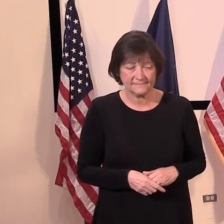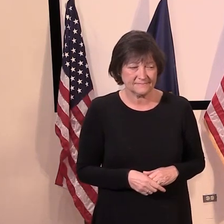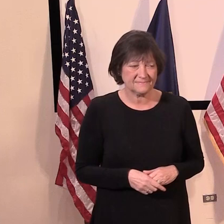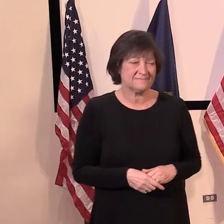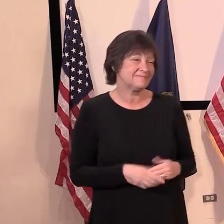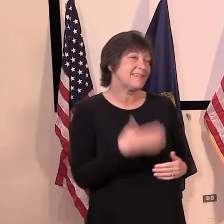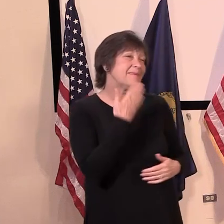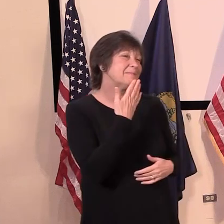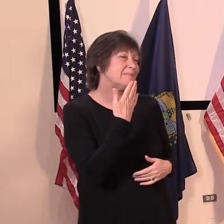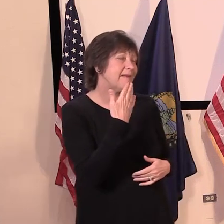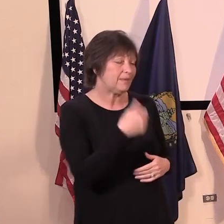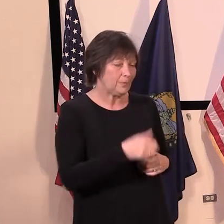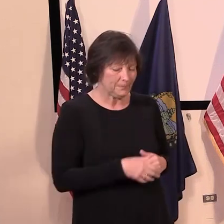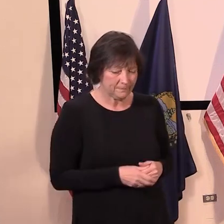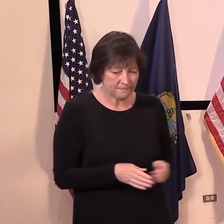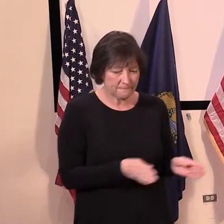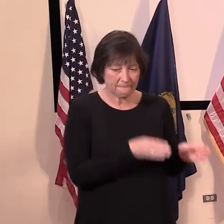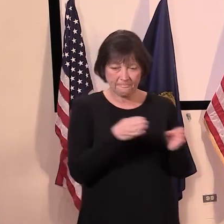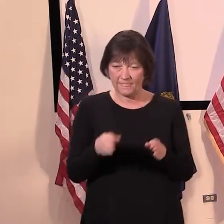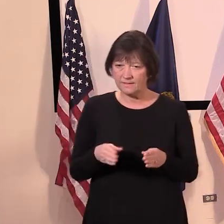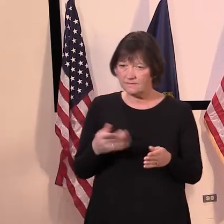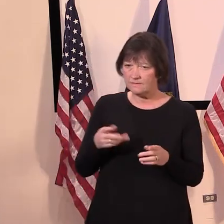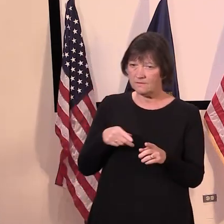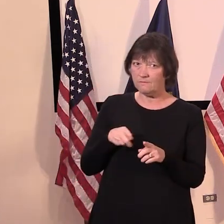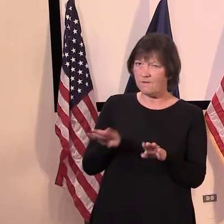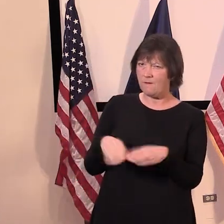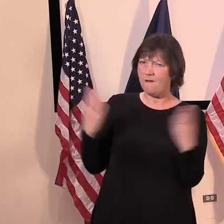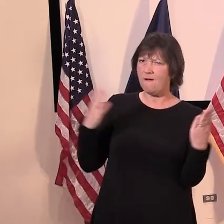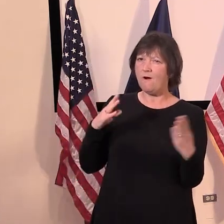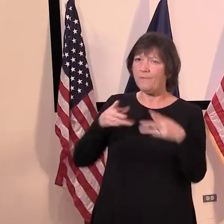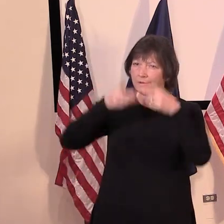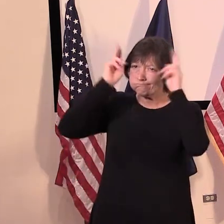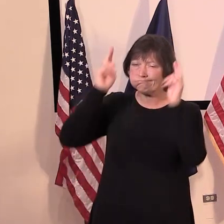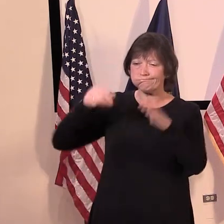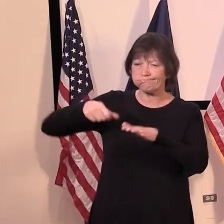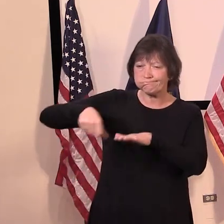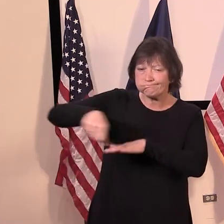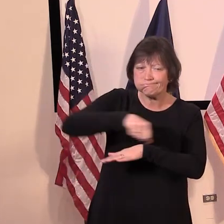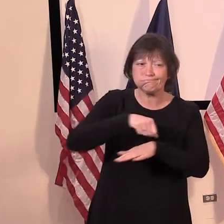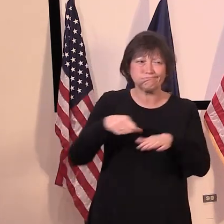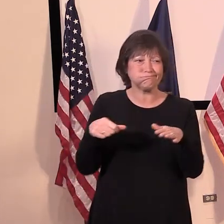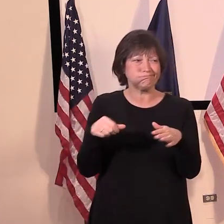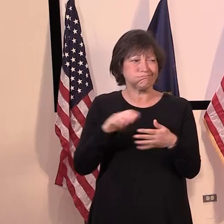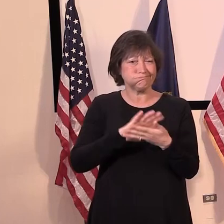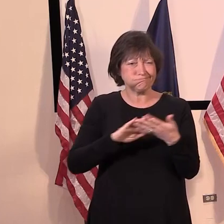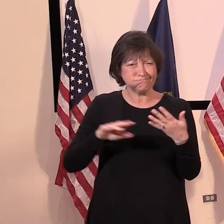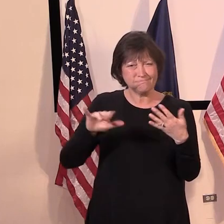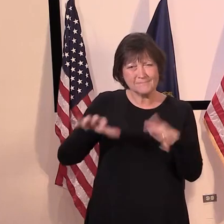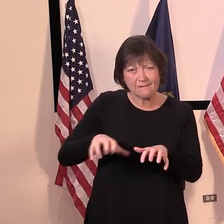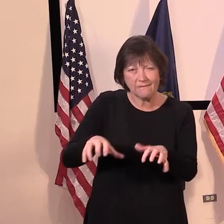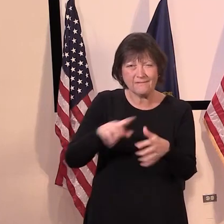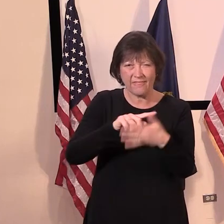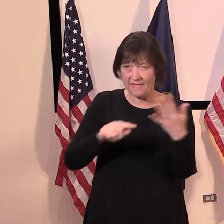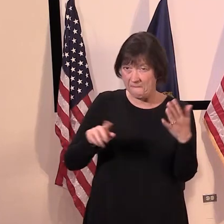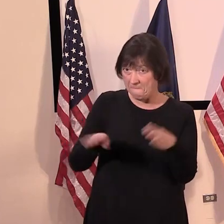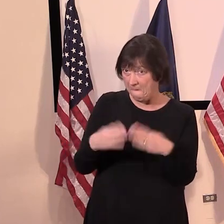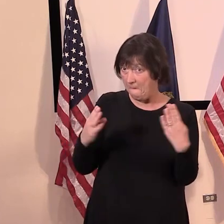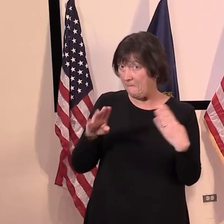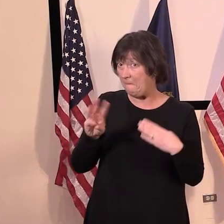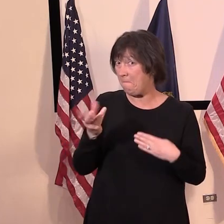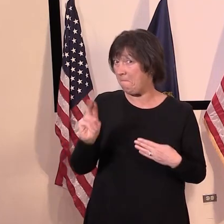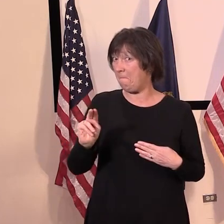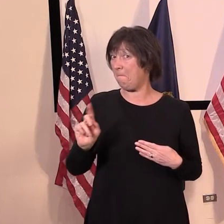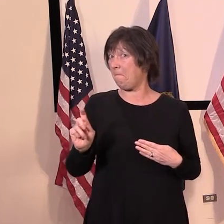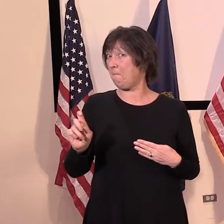Okay, thank you. What about the personal care services? Any indication when they might be able to reopen? Again,